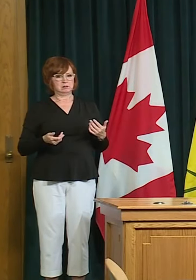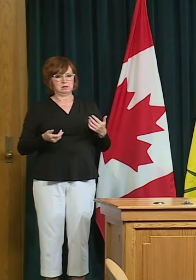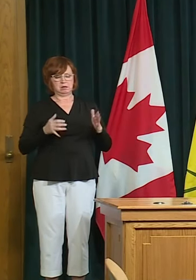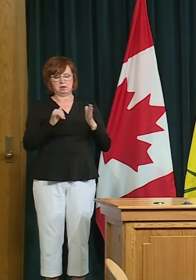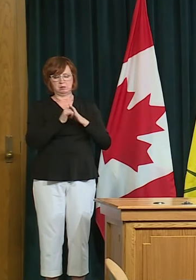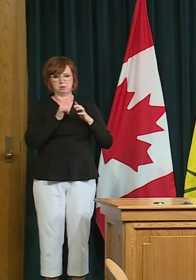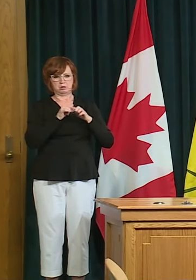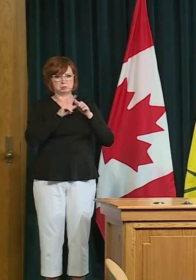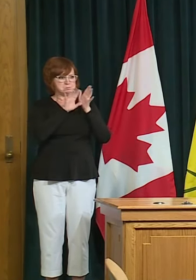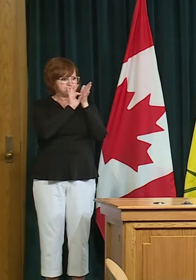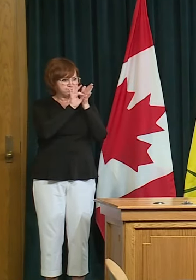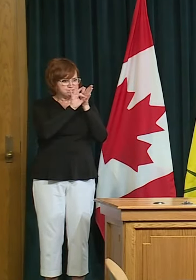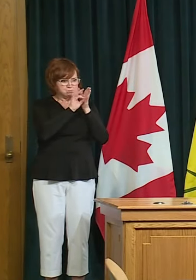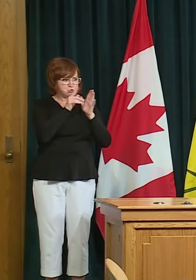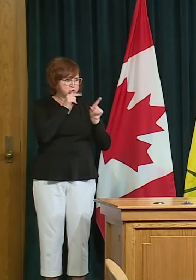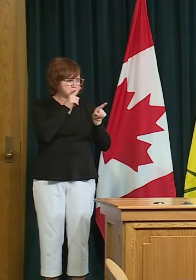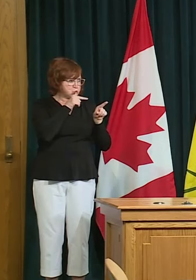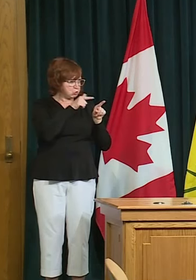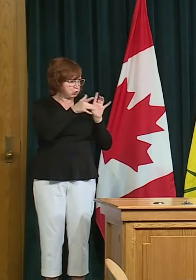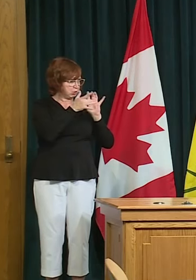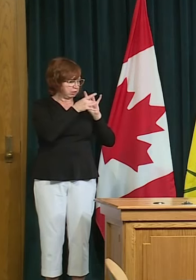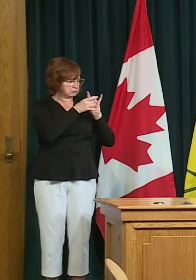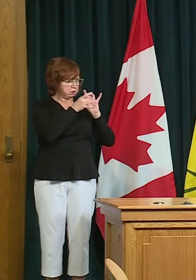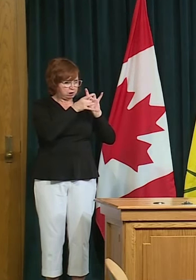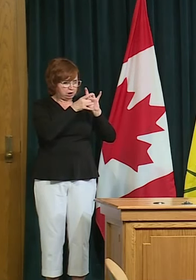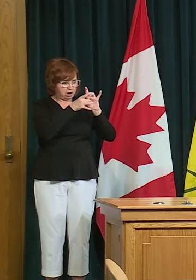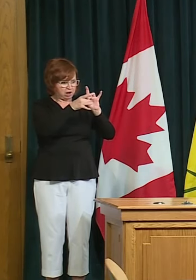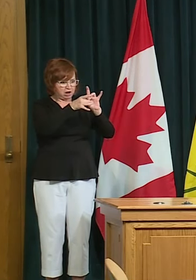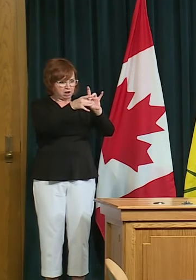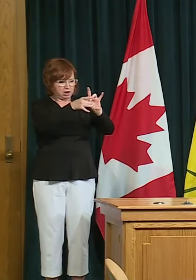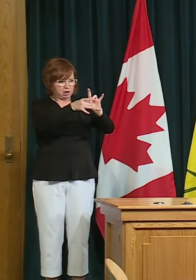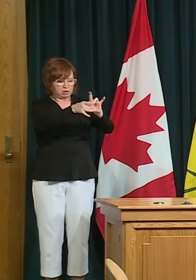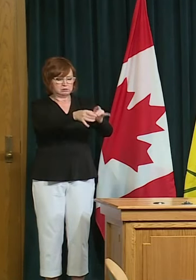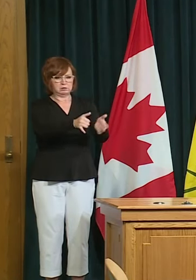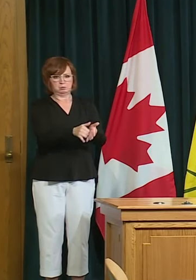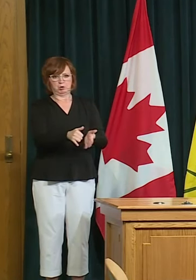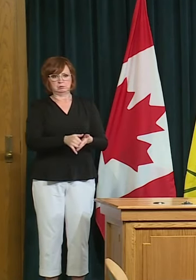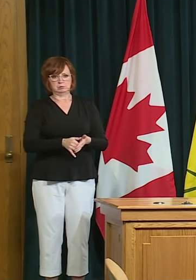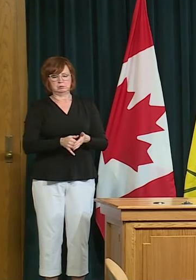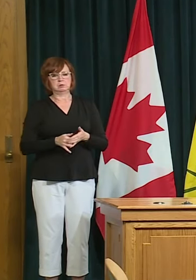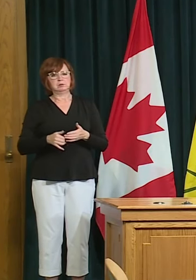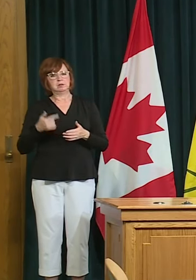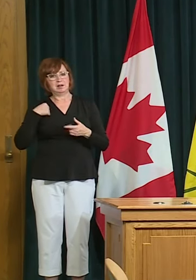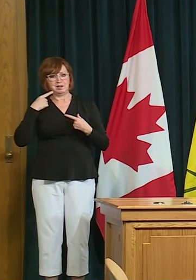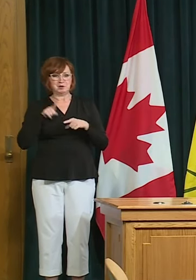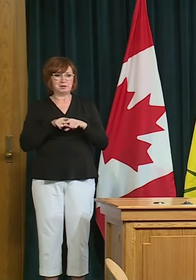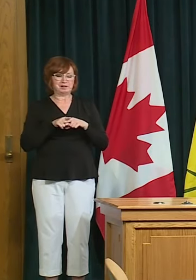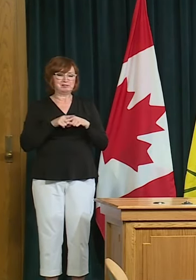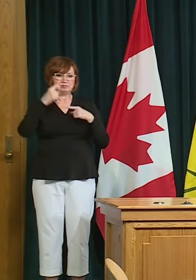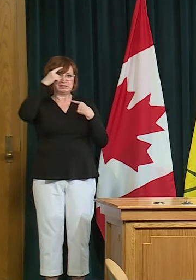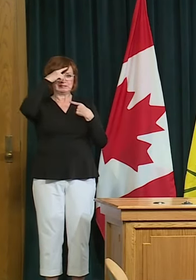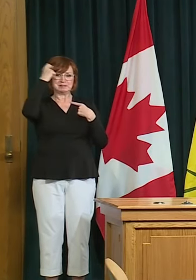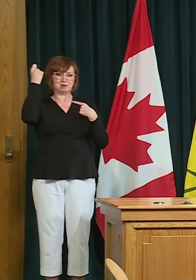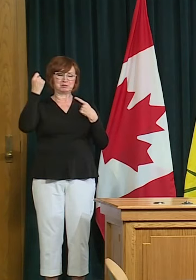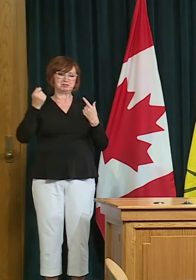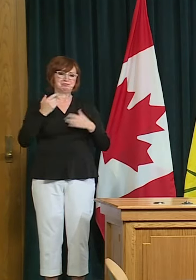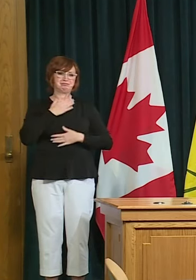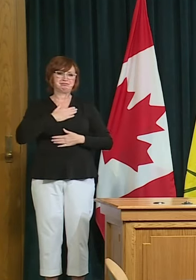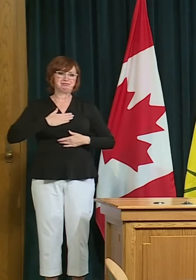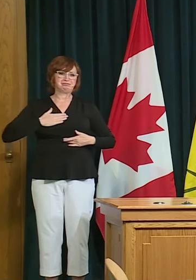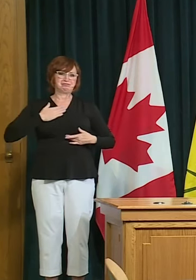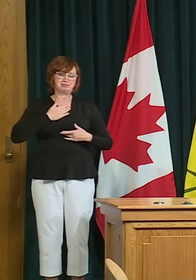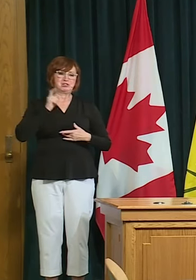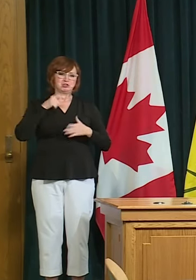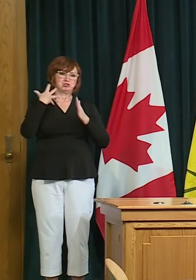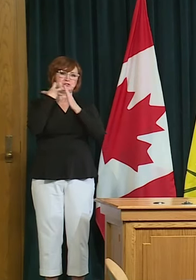we move forward cautiously but i agree that summer is a time to enjoy outdoor activities and we need to move faster in